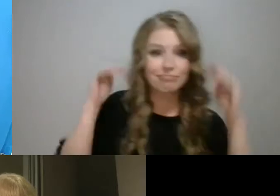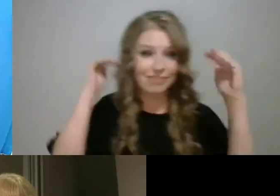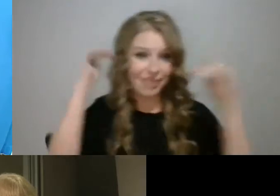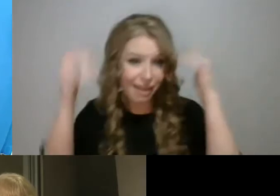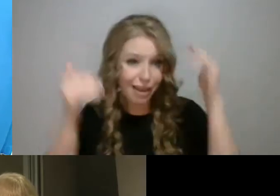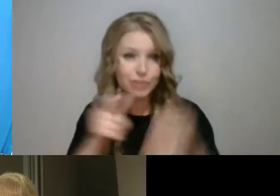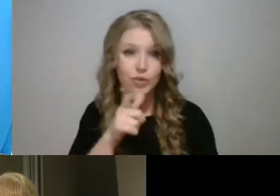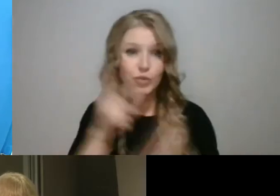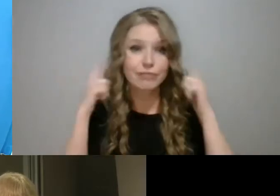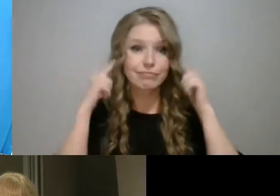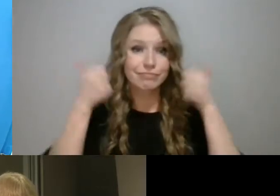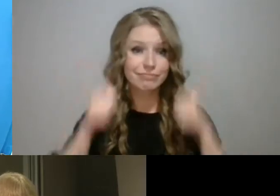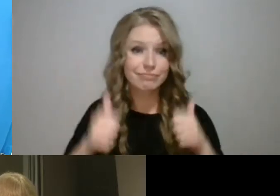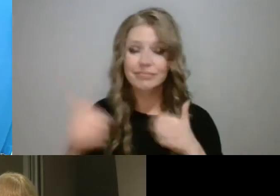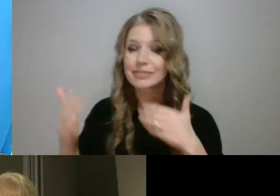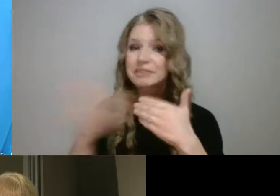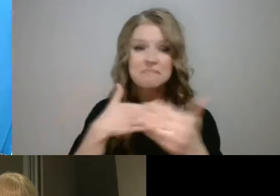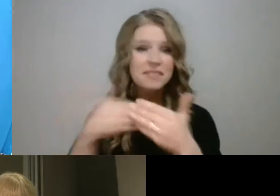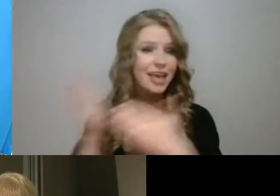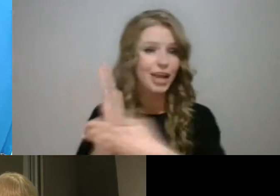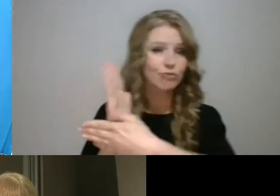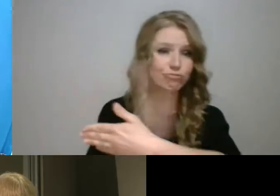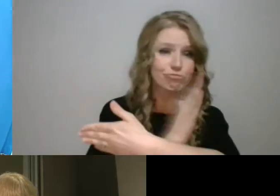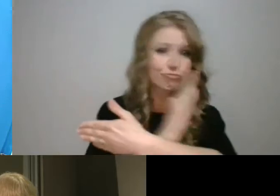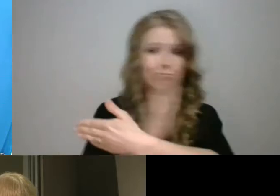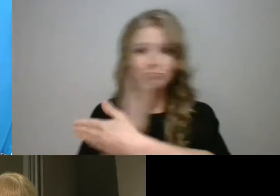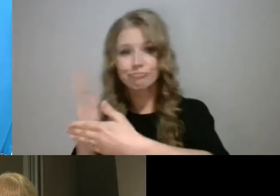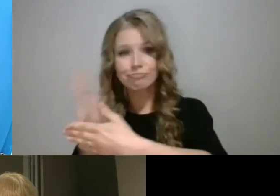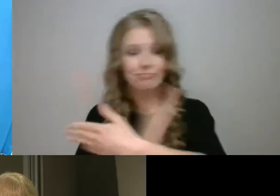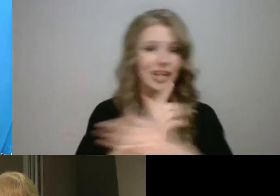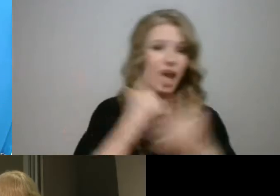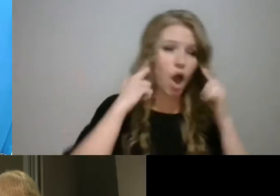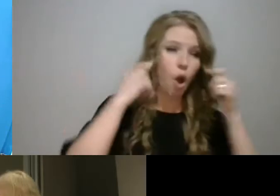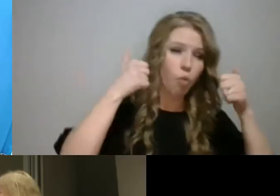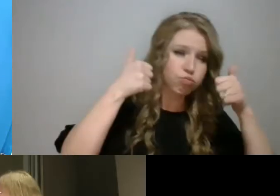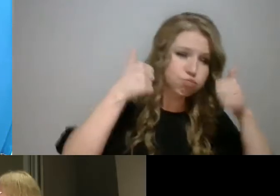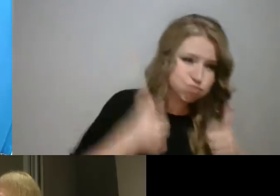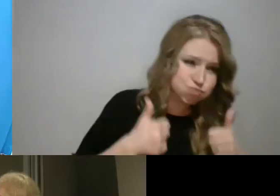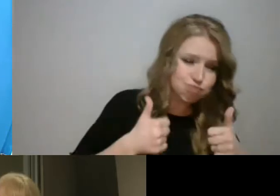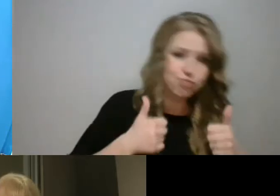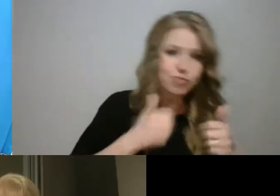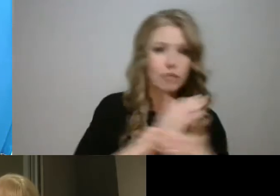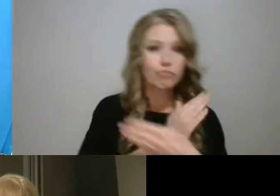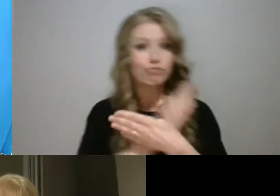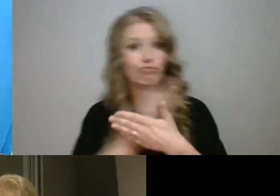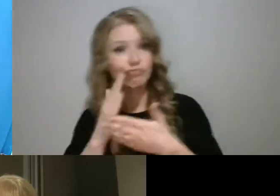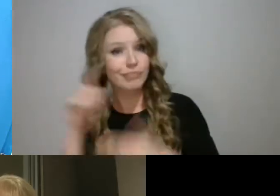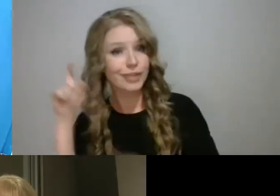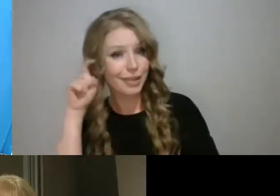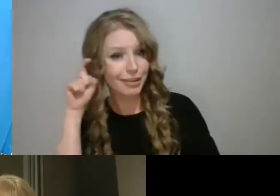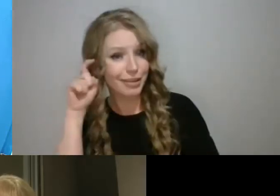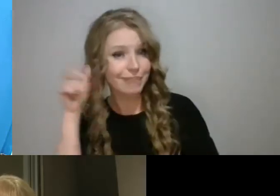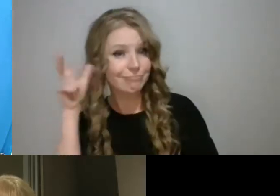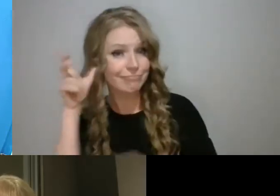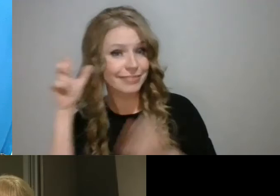you know, children who lose their hearing or born deaf or have a hearing loss of some type,